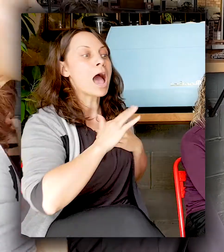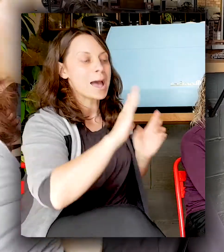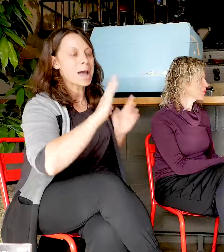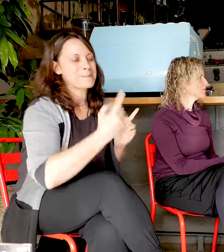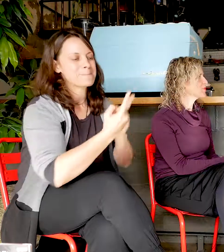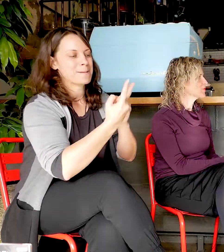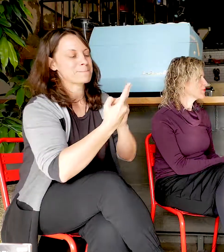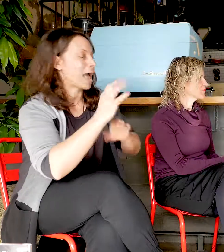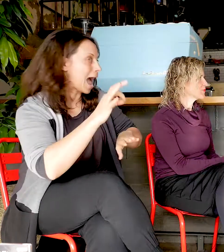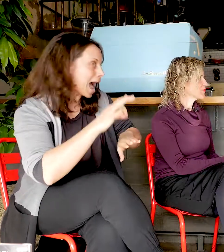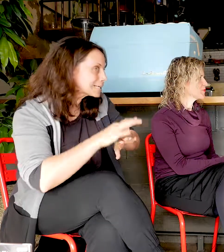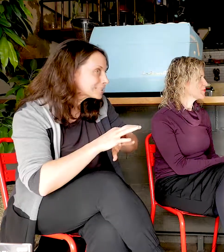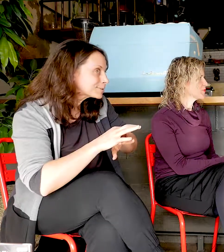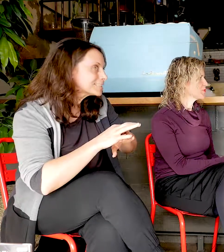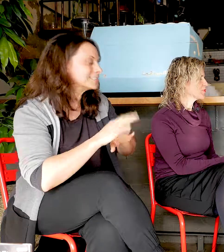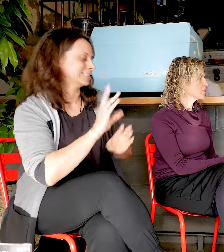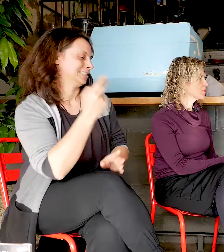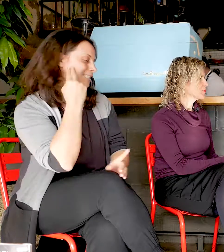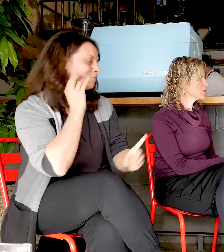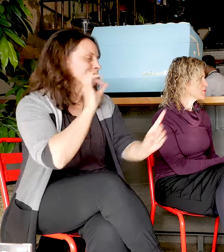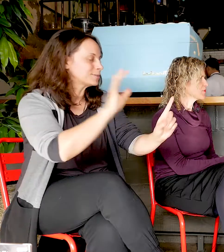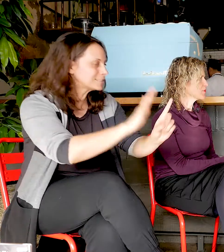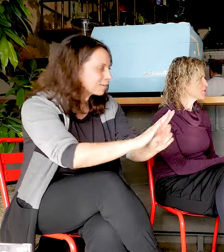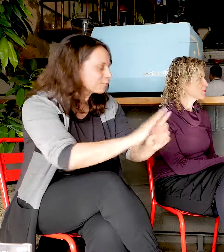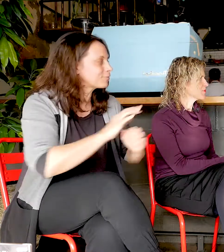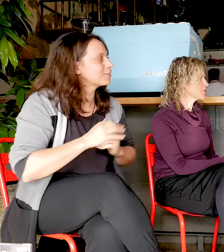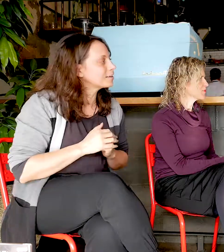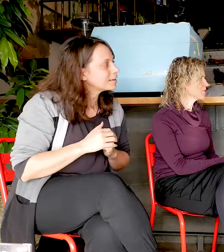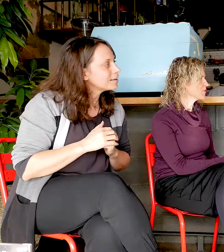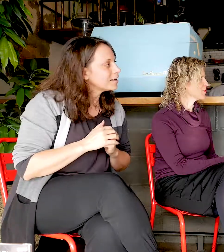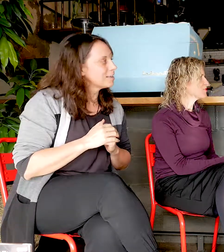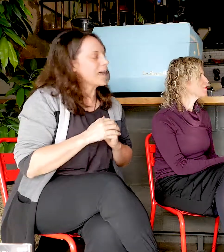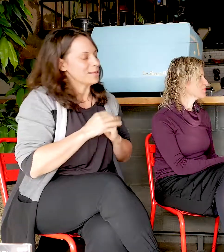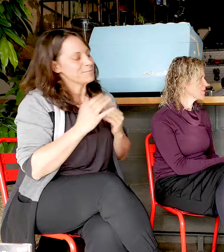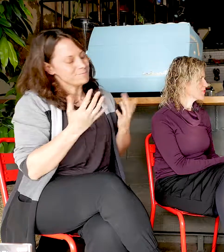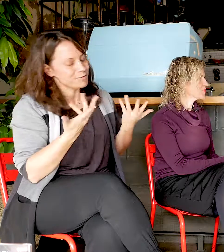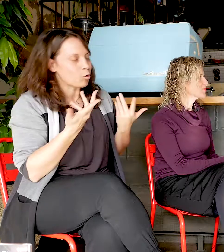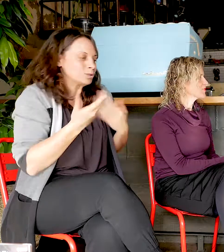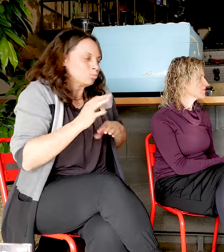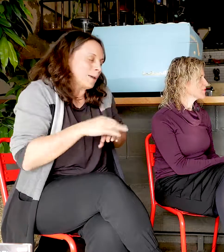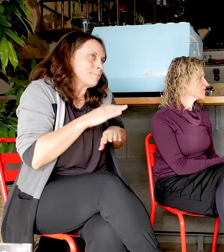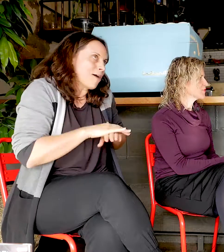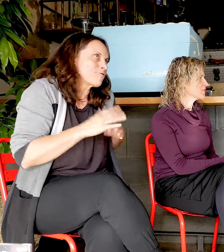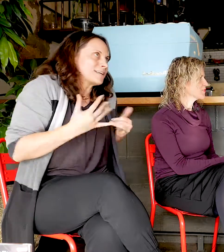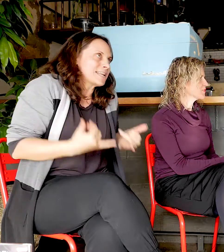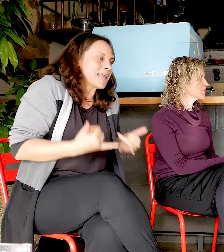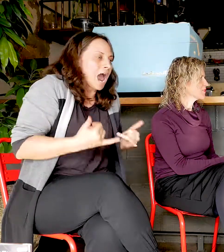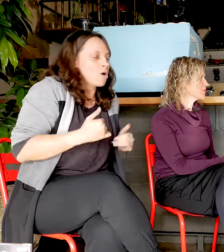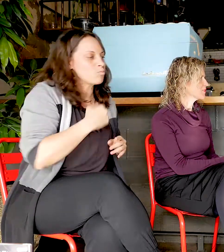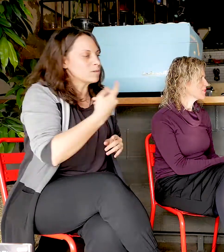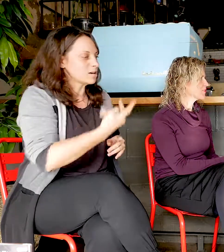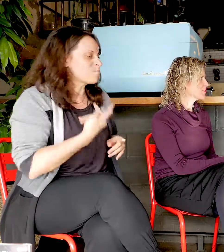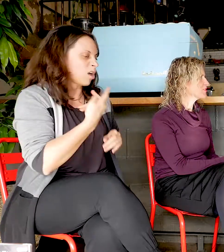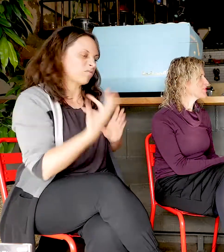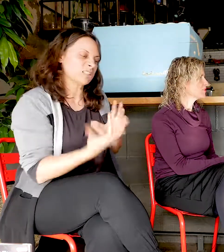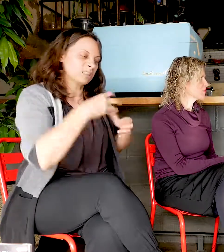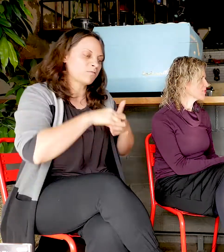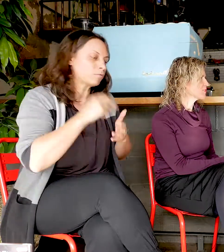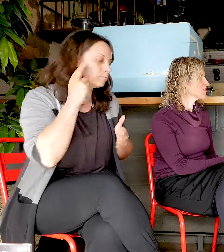and we're obviously married now. And yeah, just both of us are involved in the deaf community and we have three children